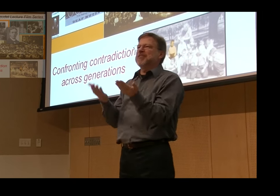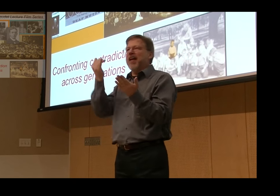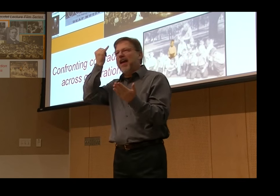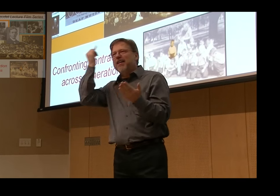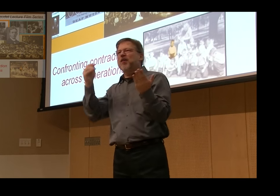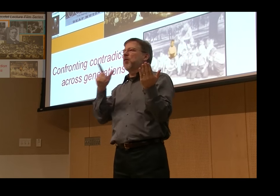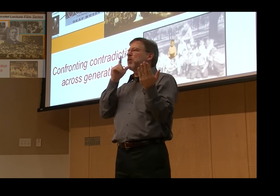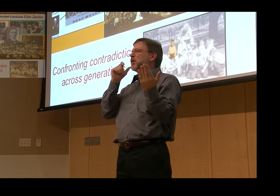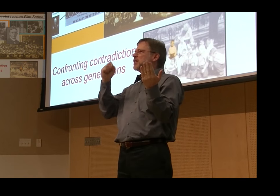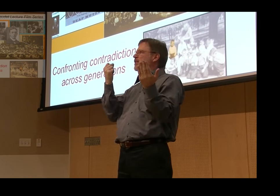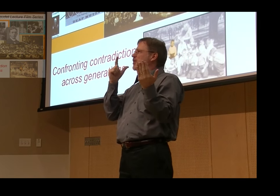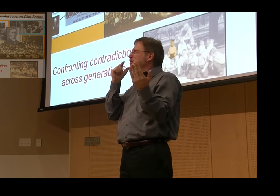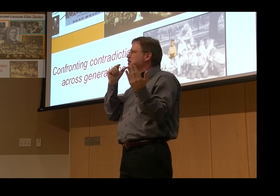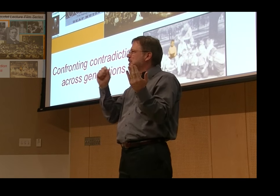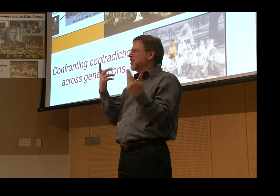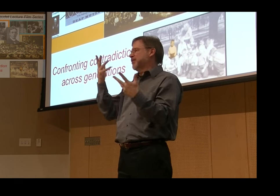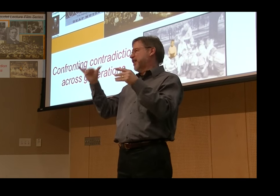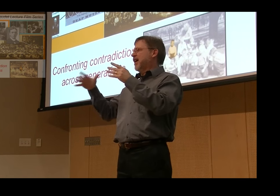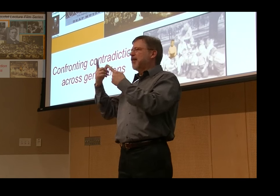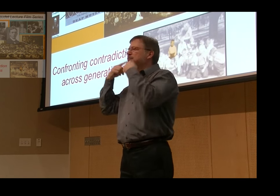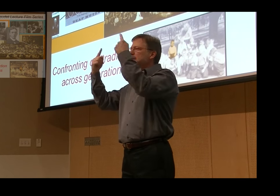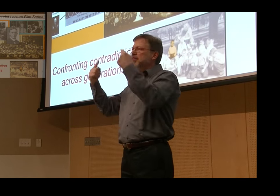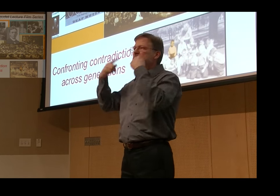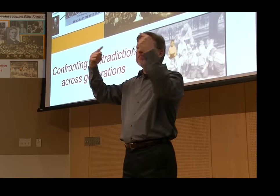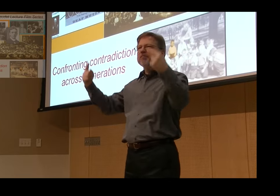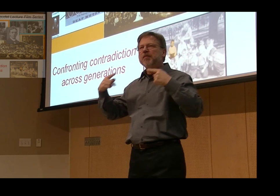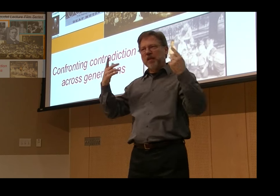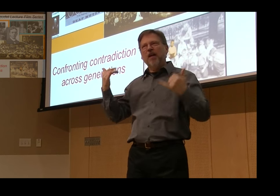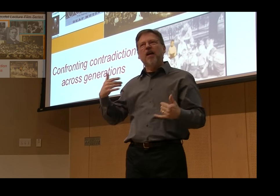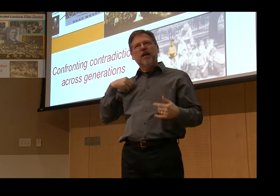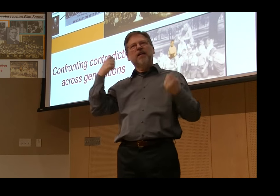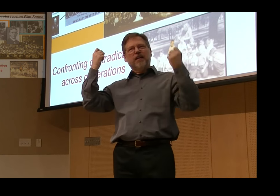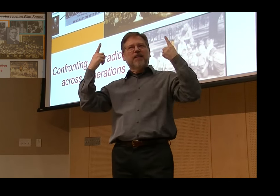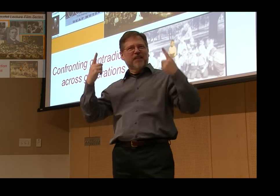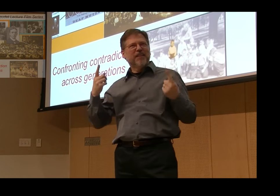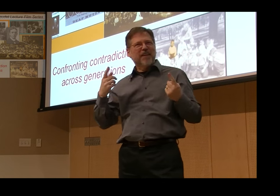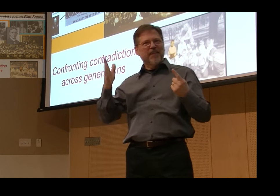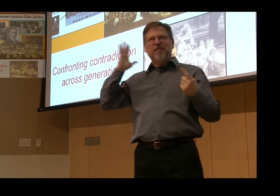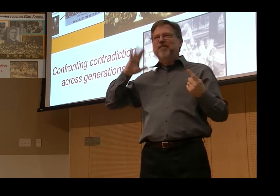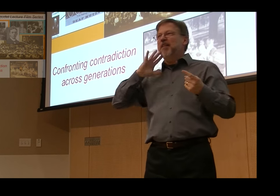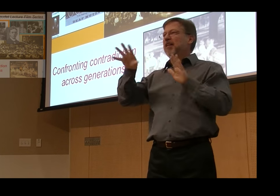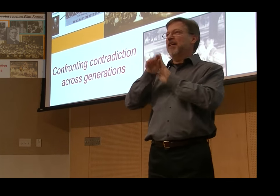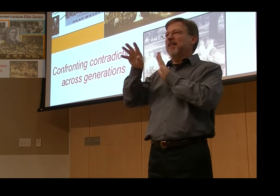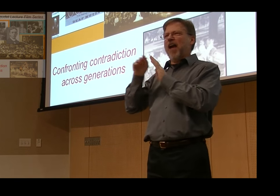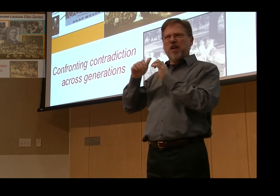of interest to us to help us uncover and enlighten that dark period. Now, there are many books that are